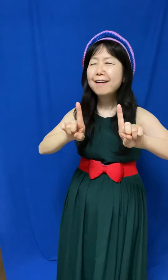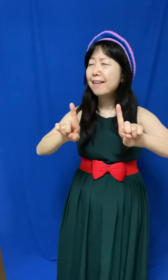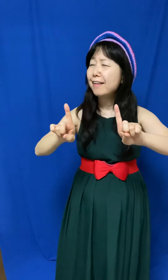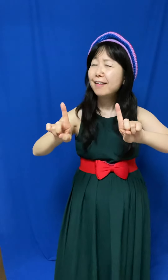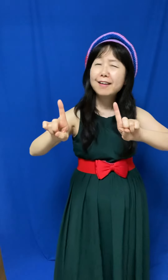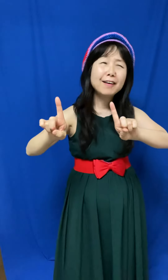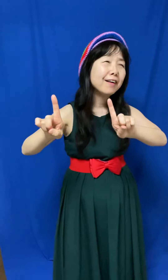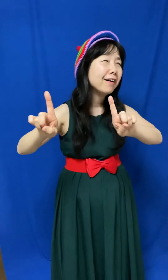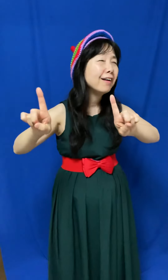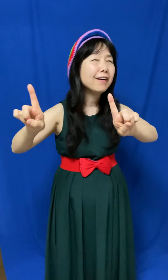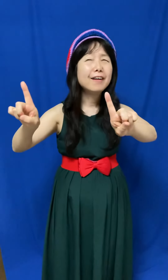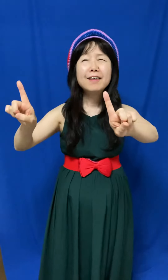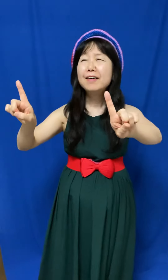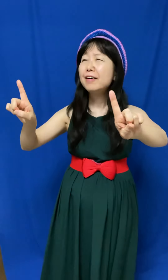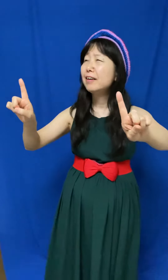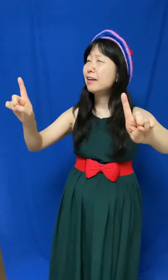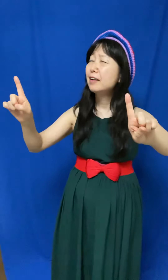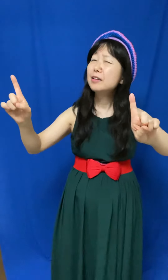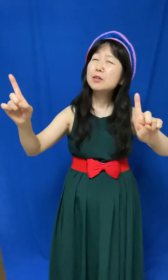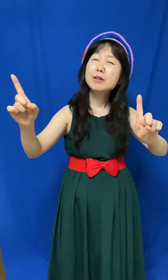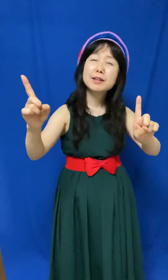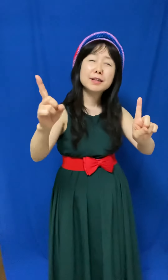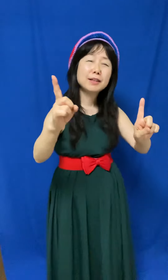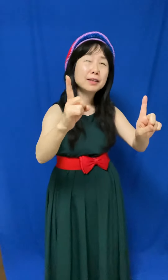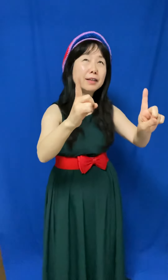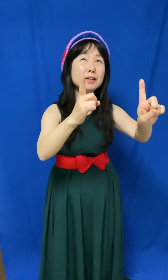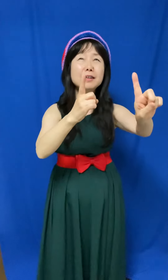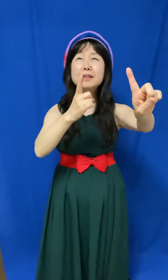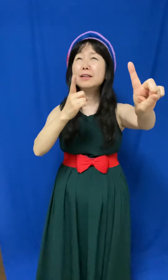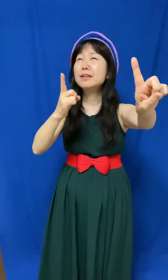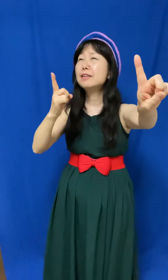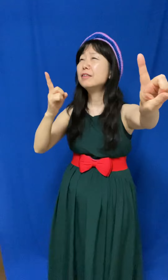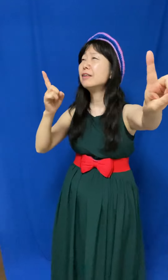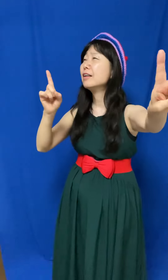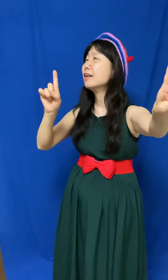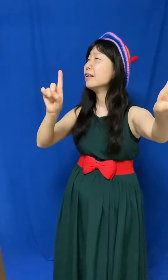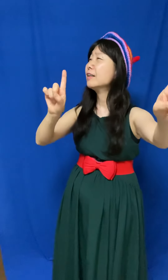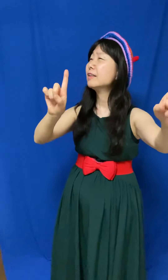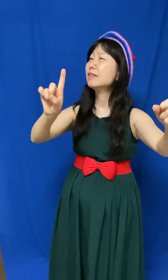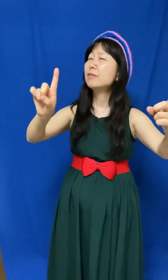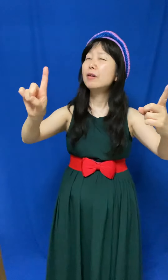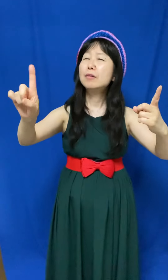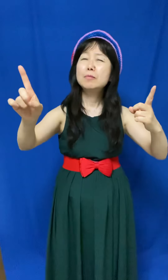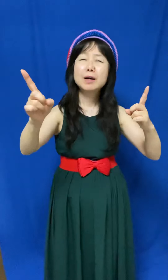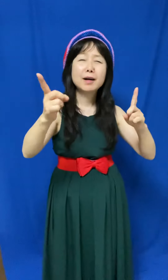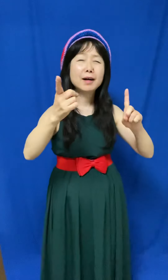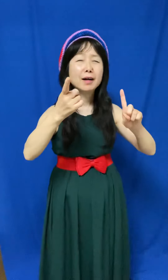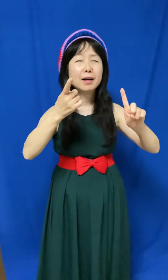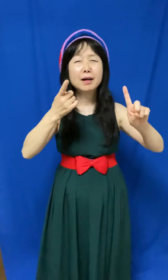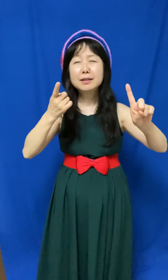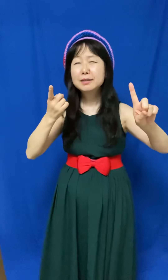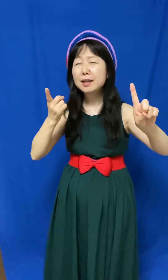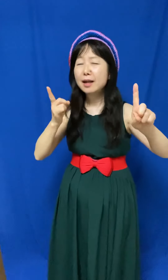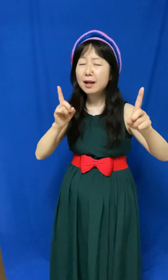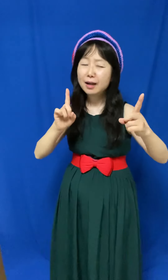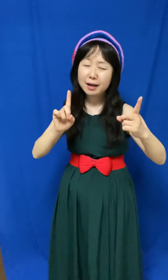apart And here you are from my side